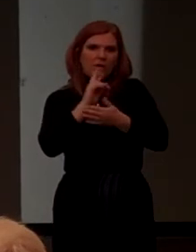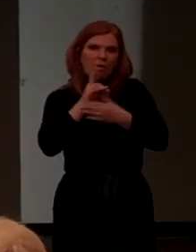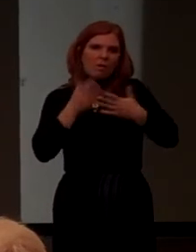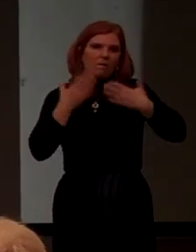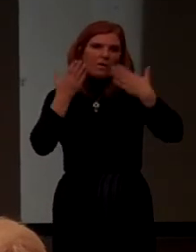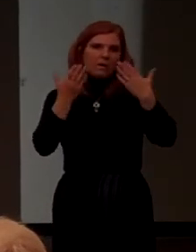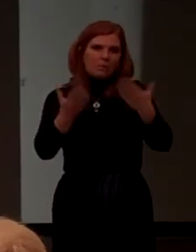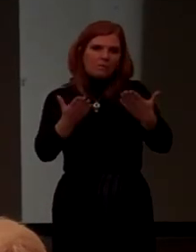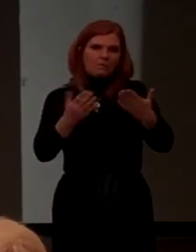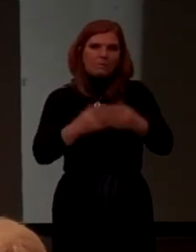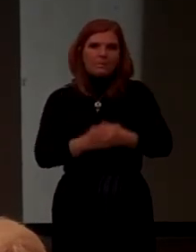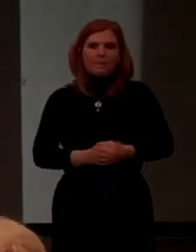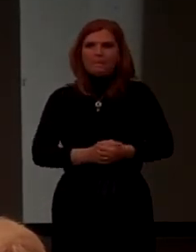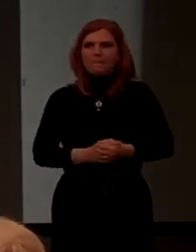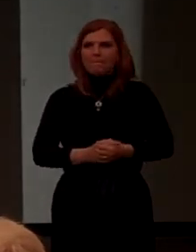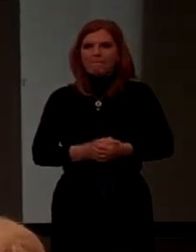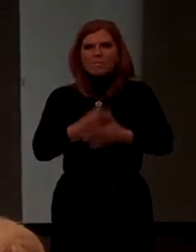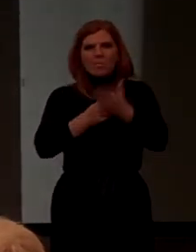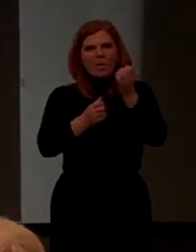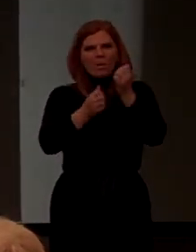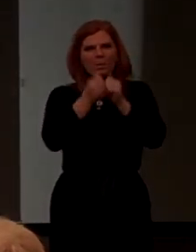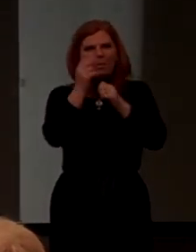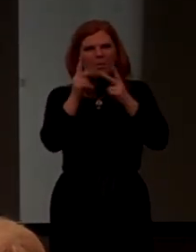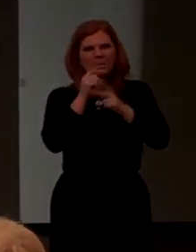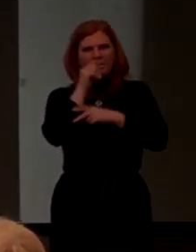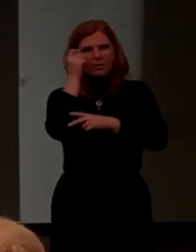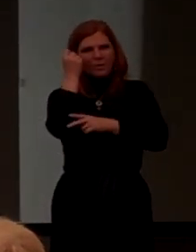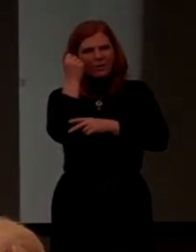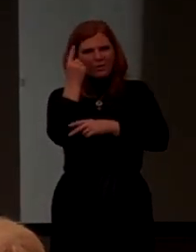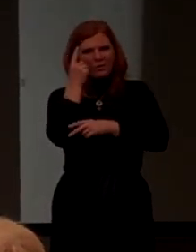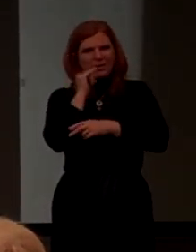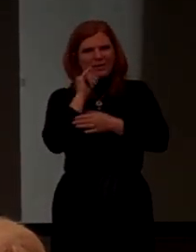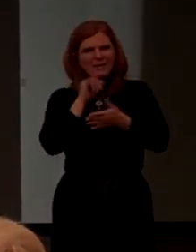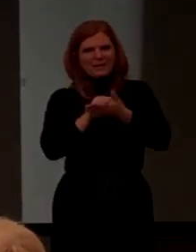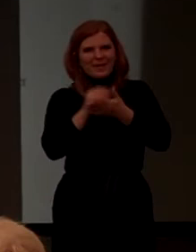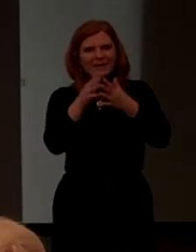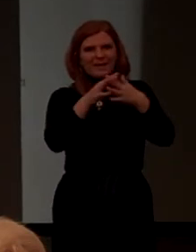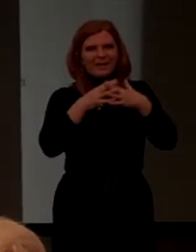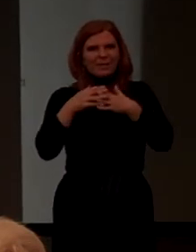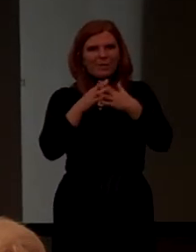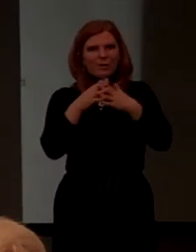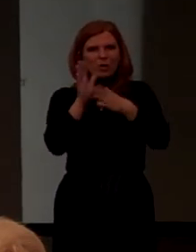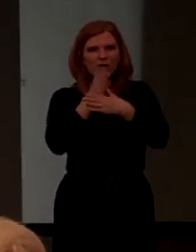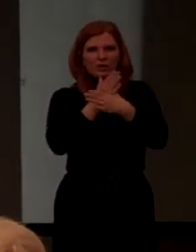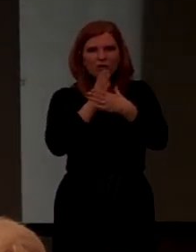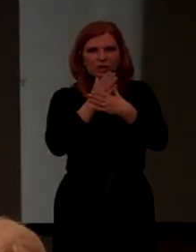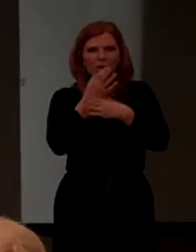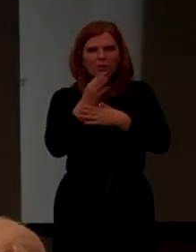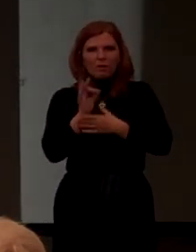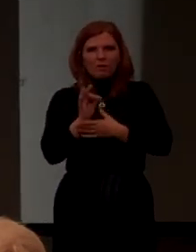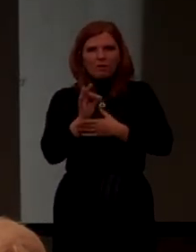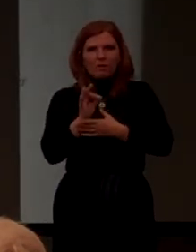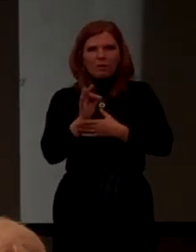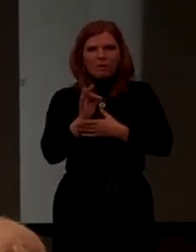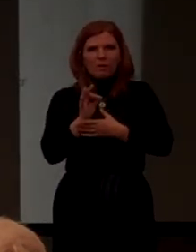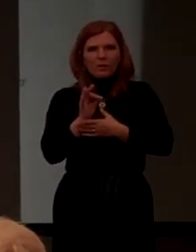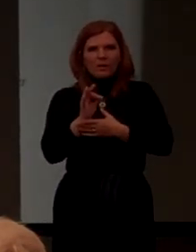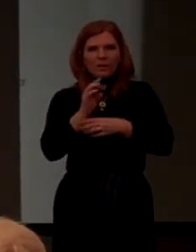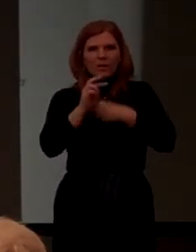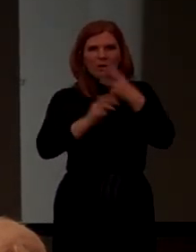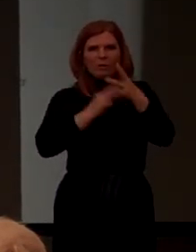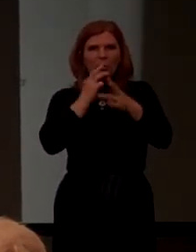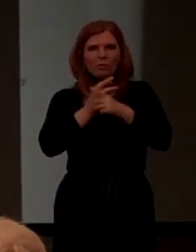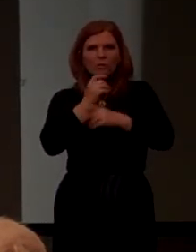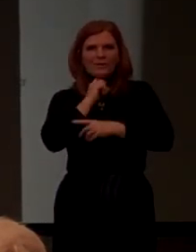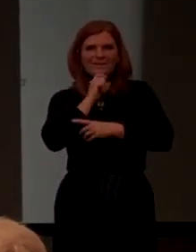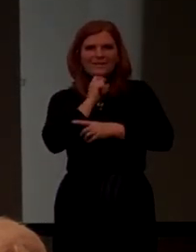Okay? What most people don't realize is that the American share of world steel